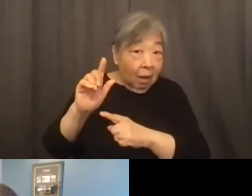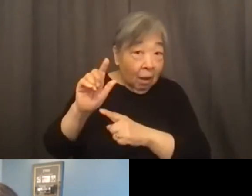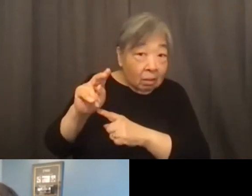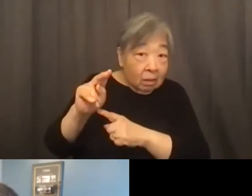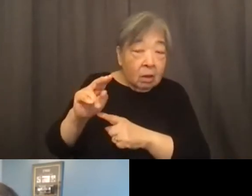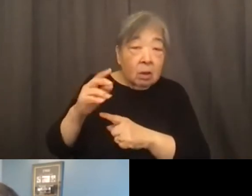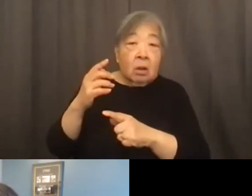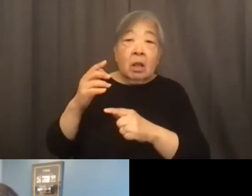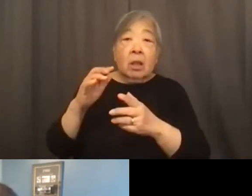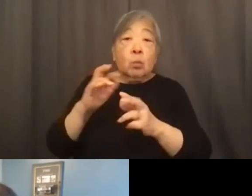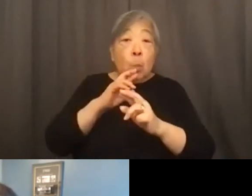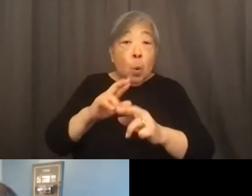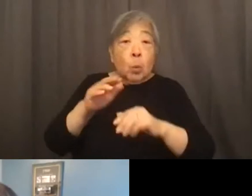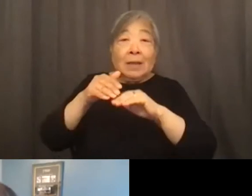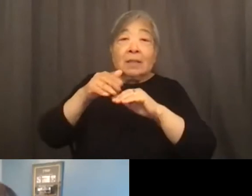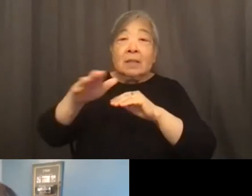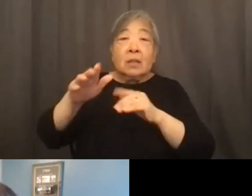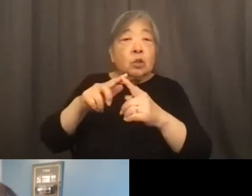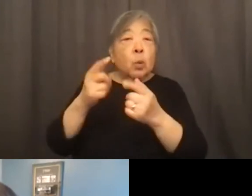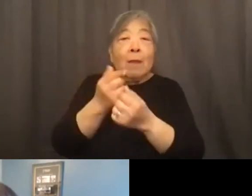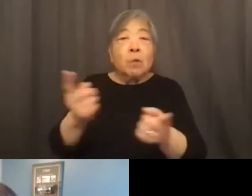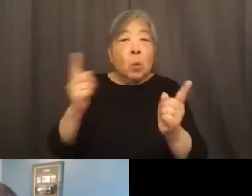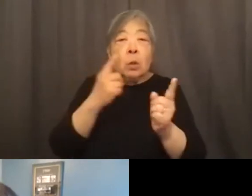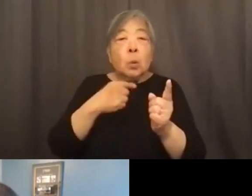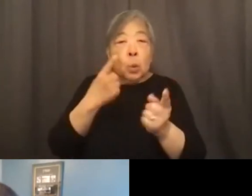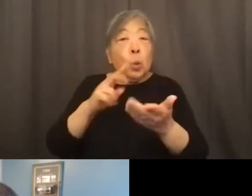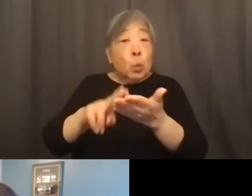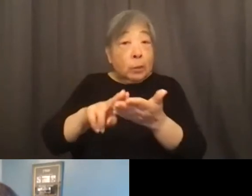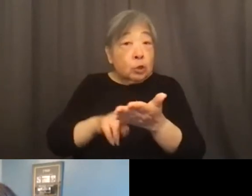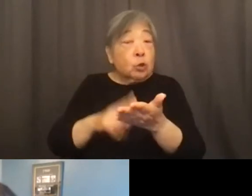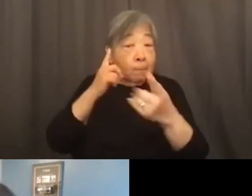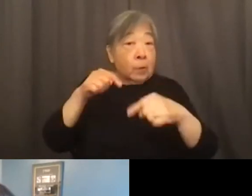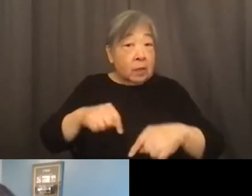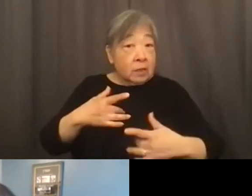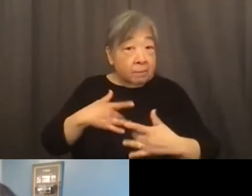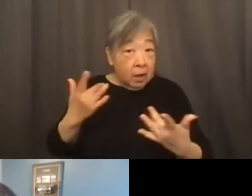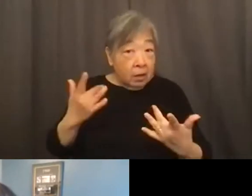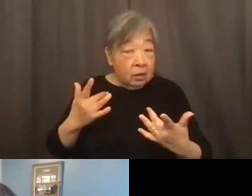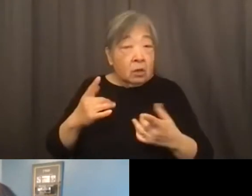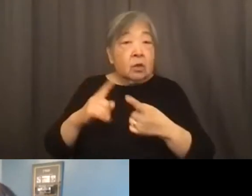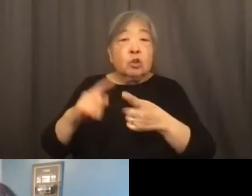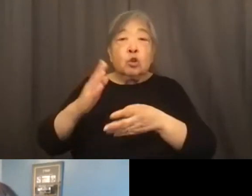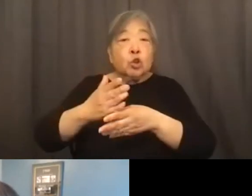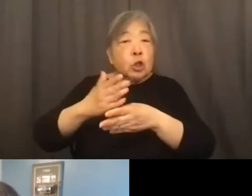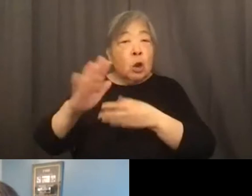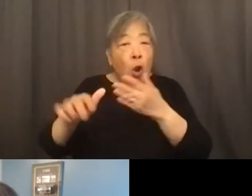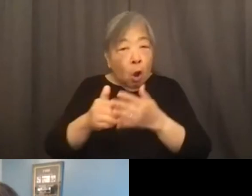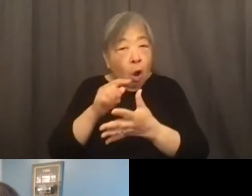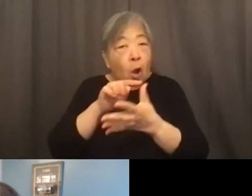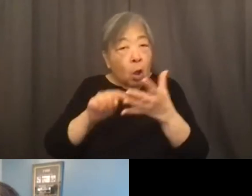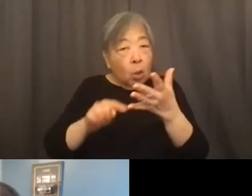send the report out to everybody who registered for this event to share all of those recommendations.